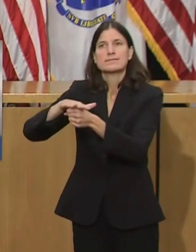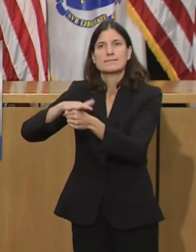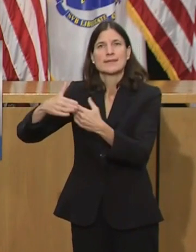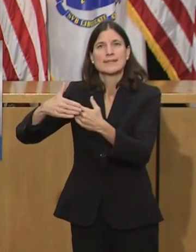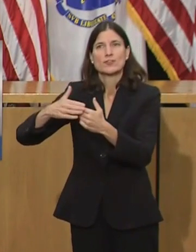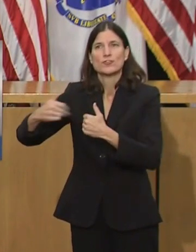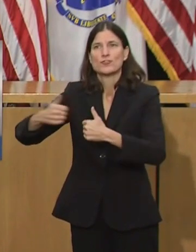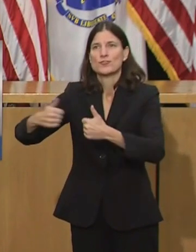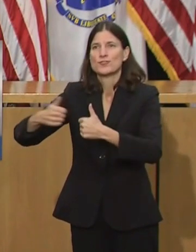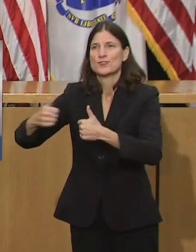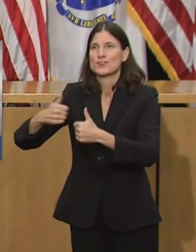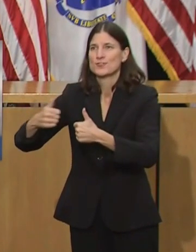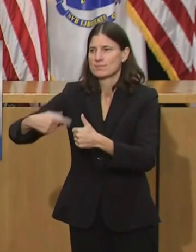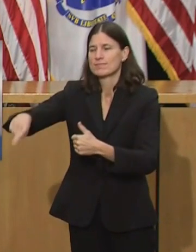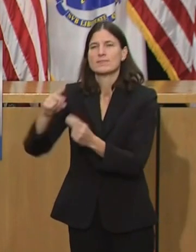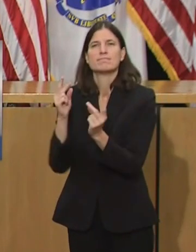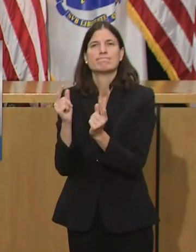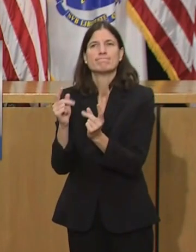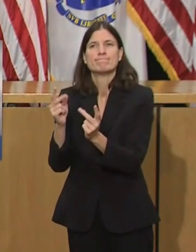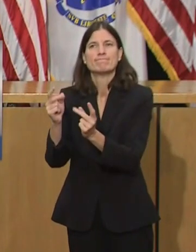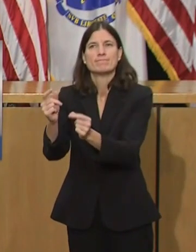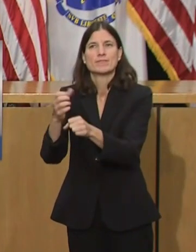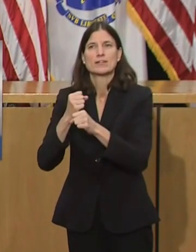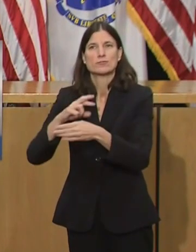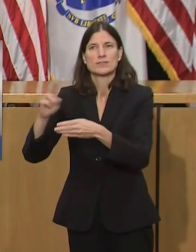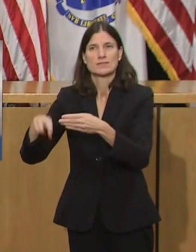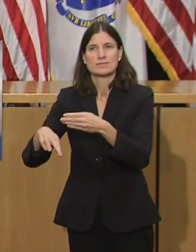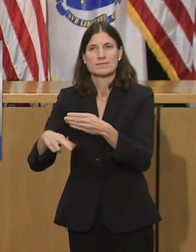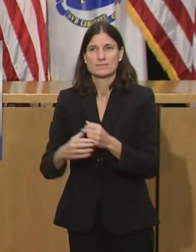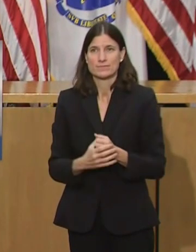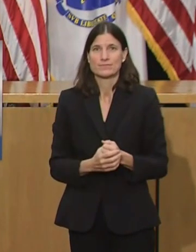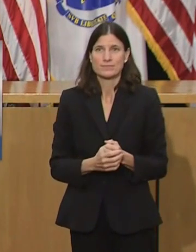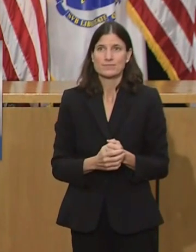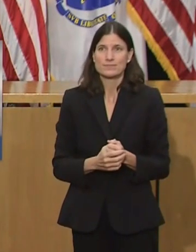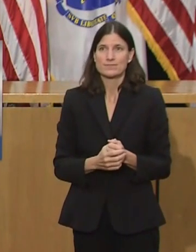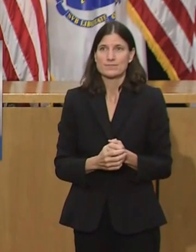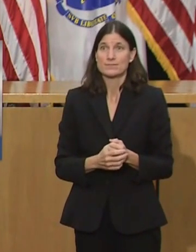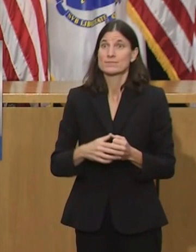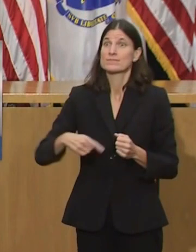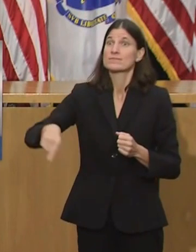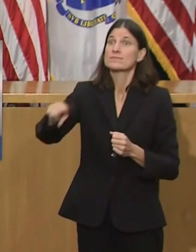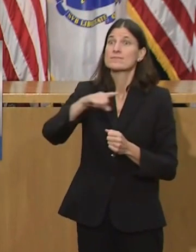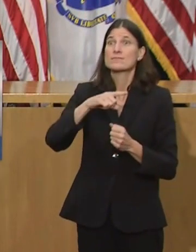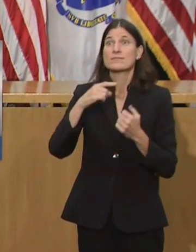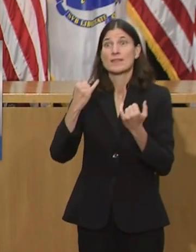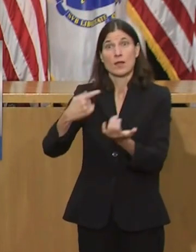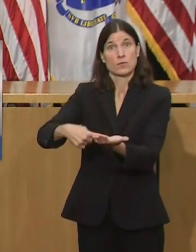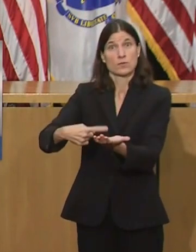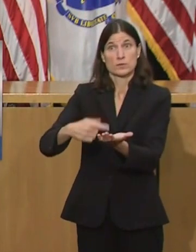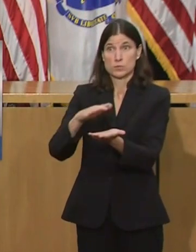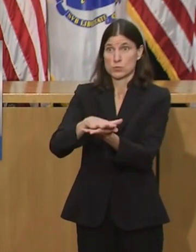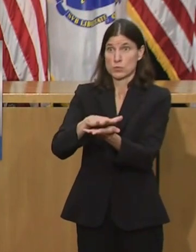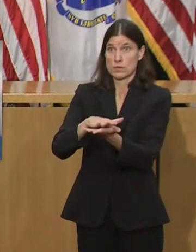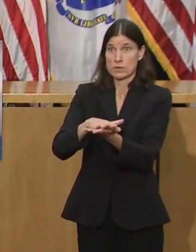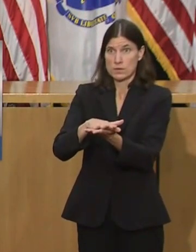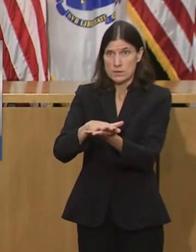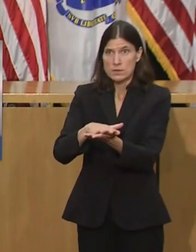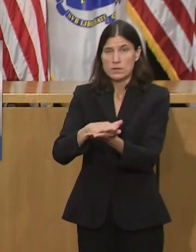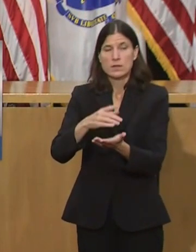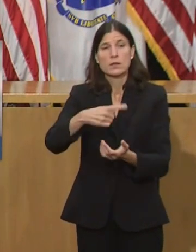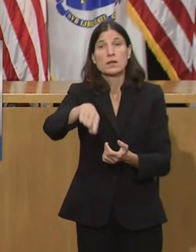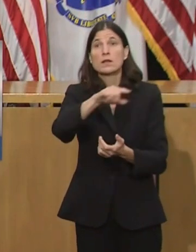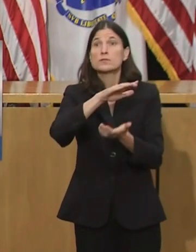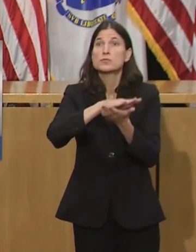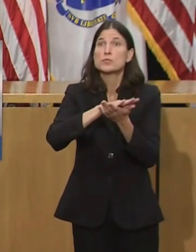requesting a state sponsored rapid mobile testing unit to test students or staff is warranted. The mobile response team would be